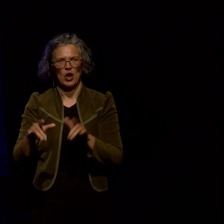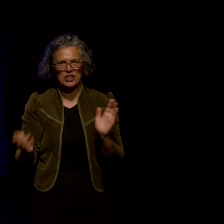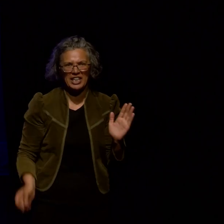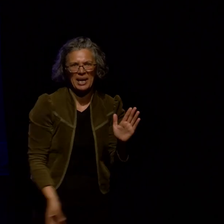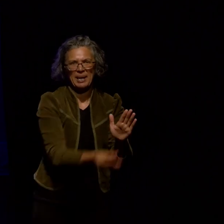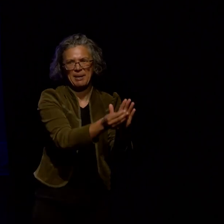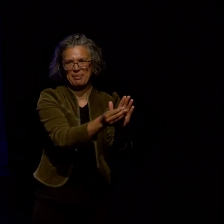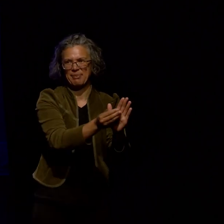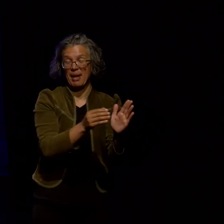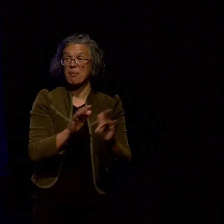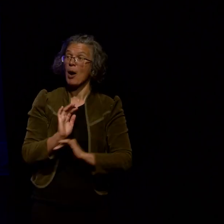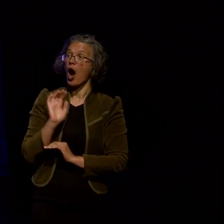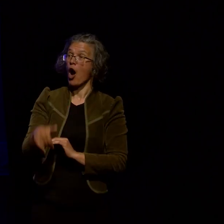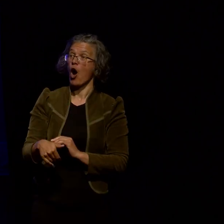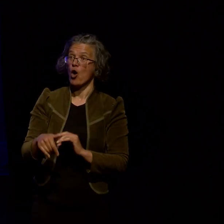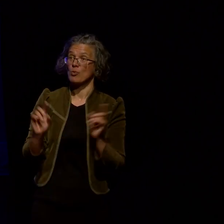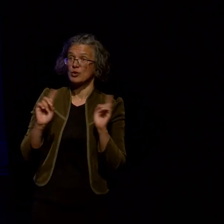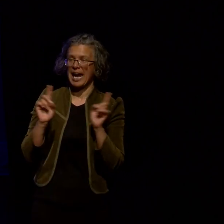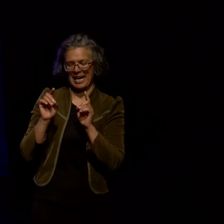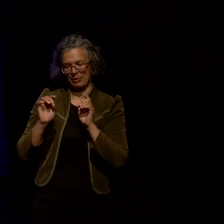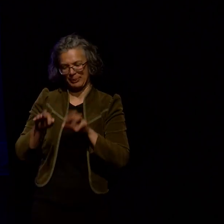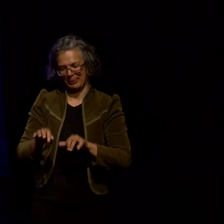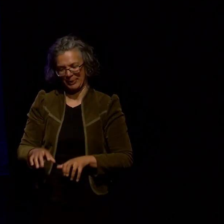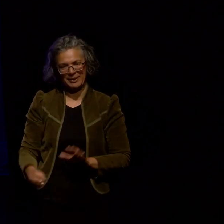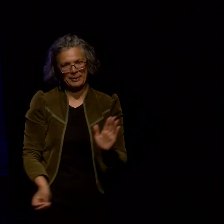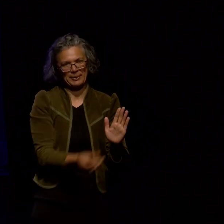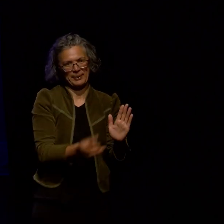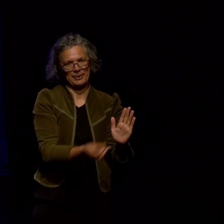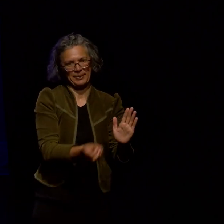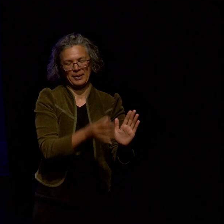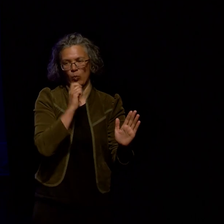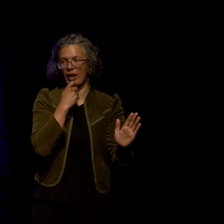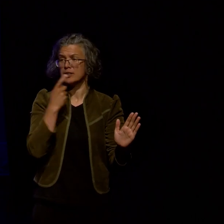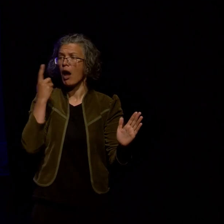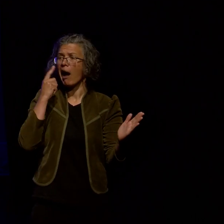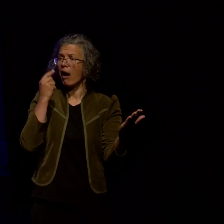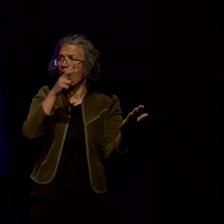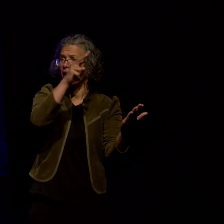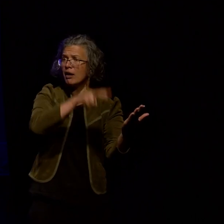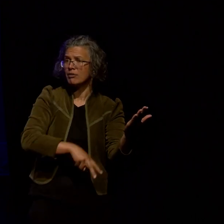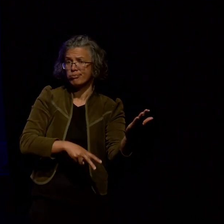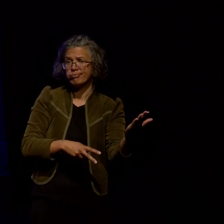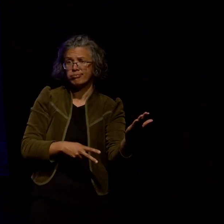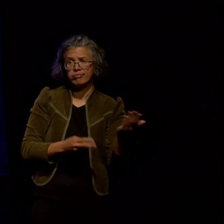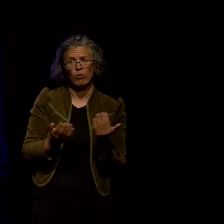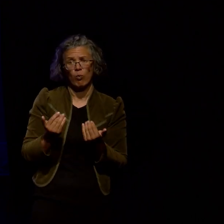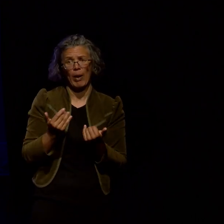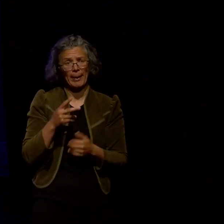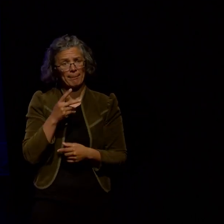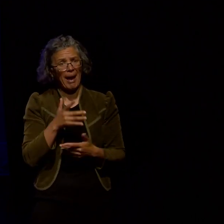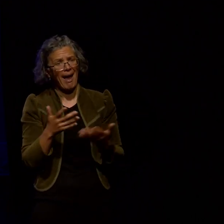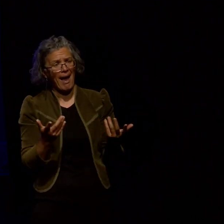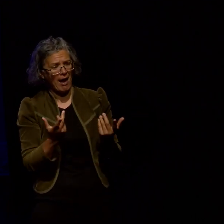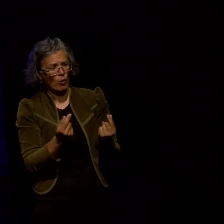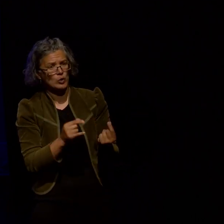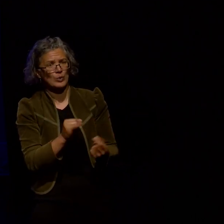home you bet you that's going to be there so yeah feel free to go in there and just take a look at how it was done the